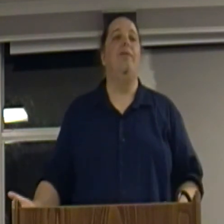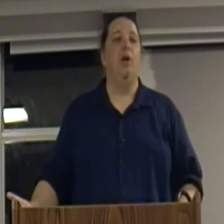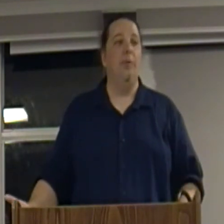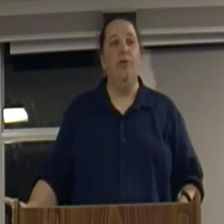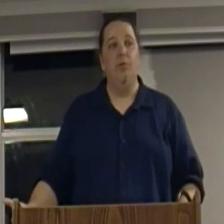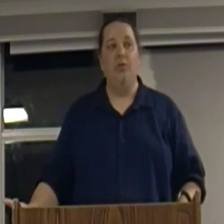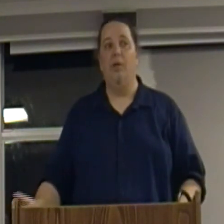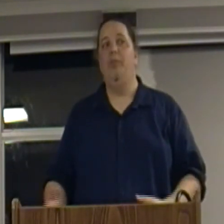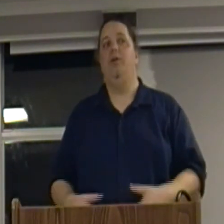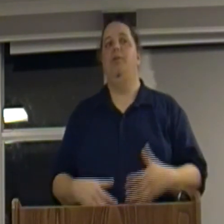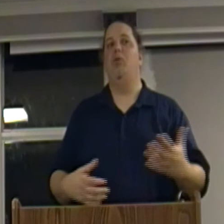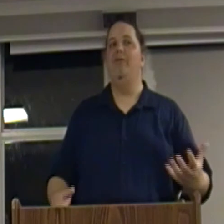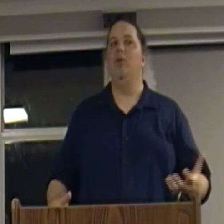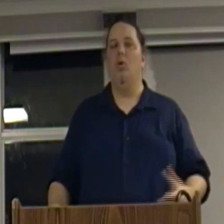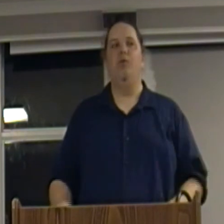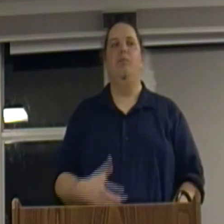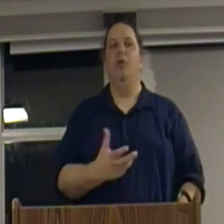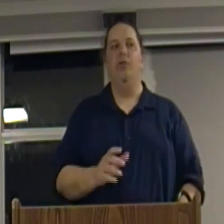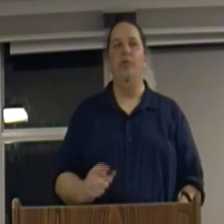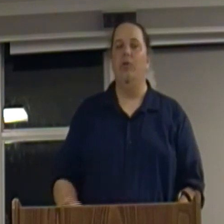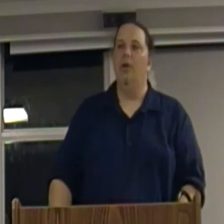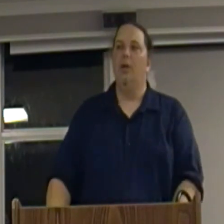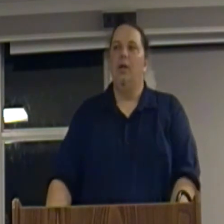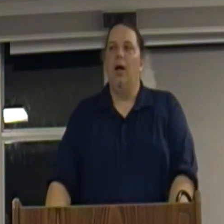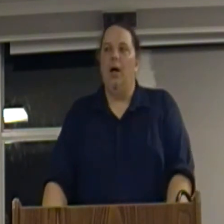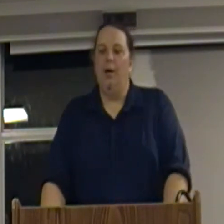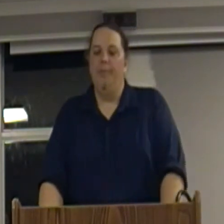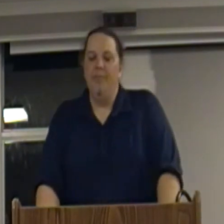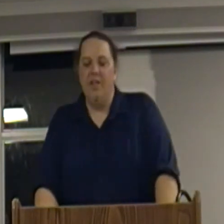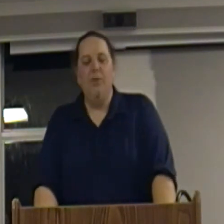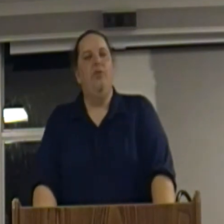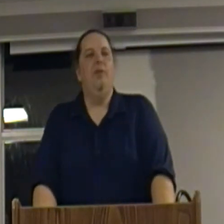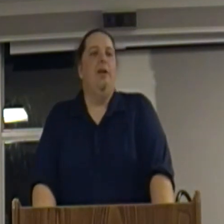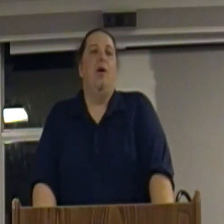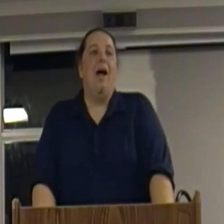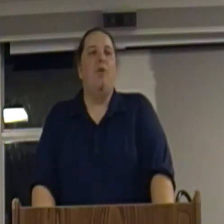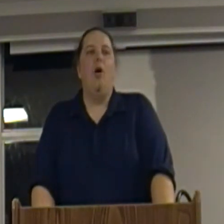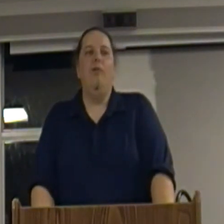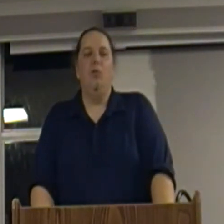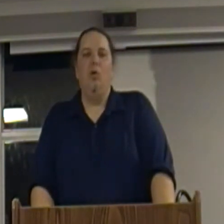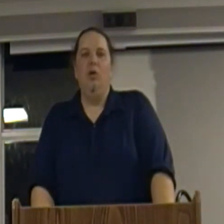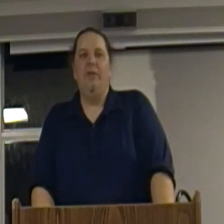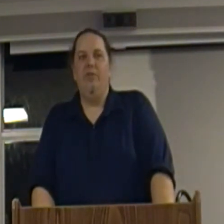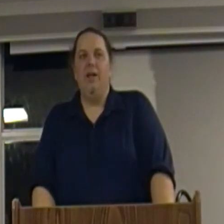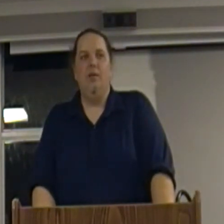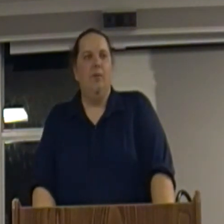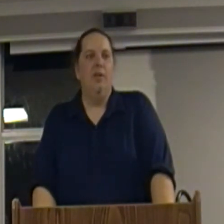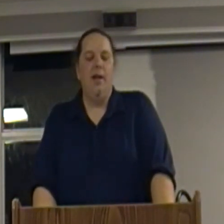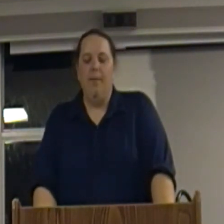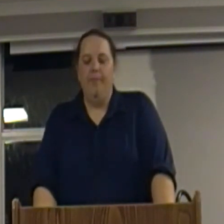private armies it would start building up private courts and prisons they would you know have all the role of the state except in name